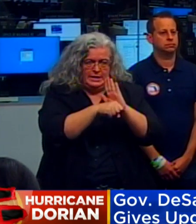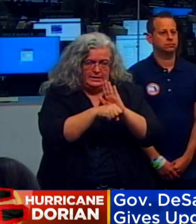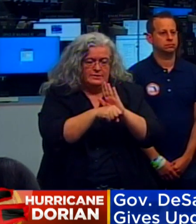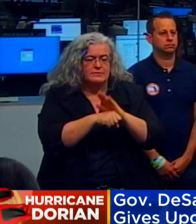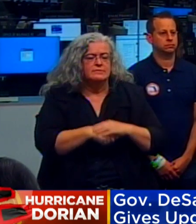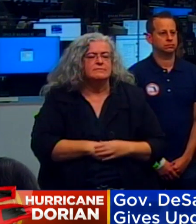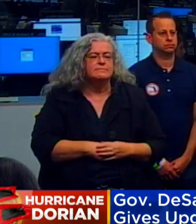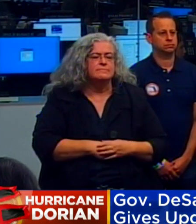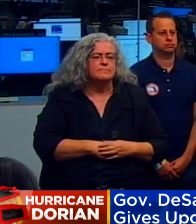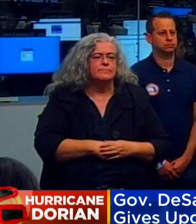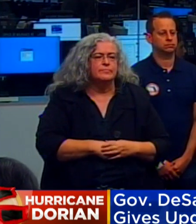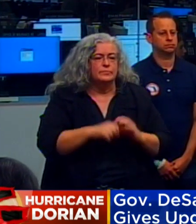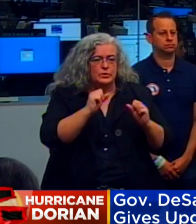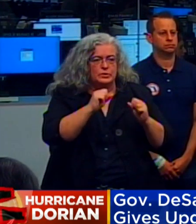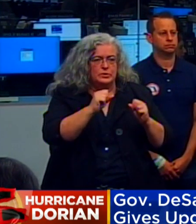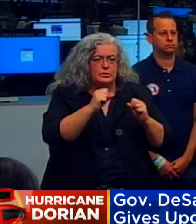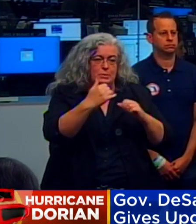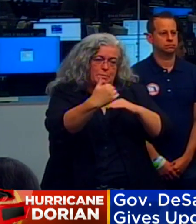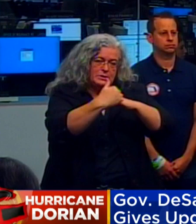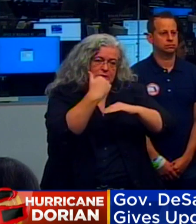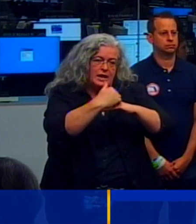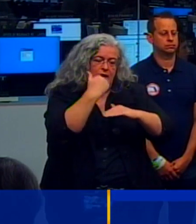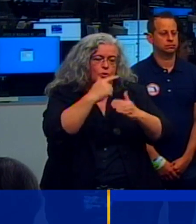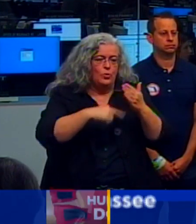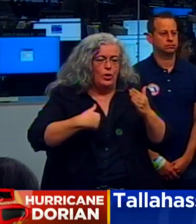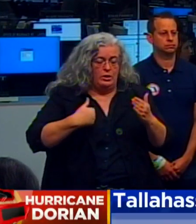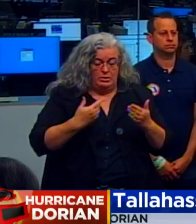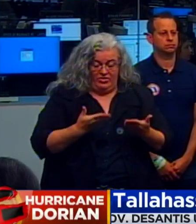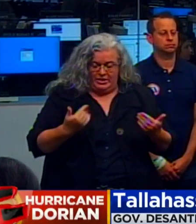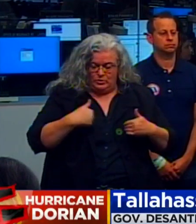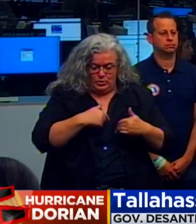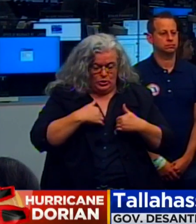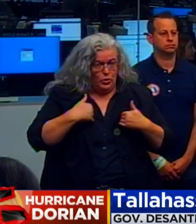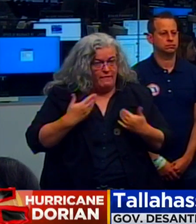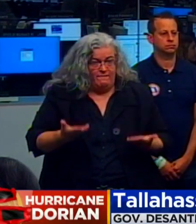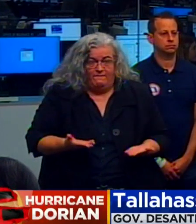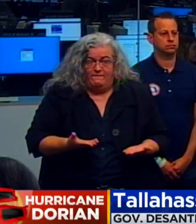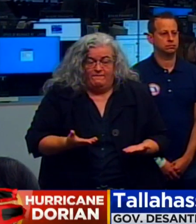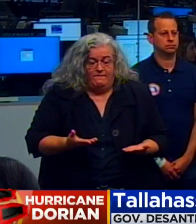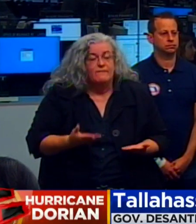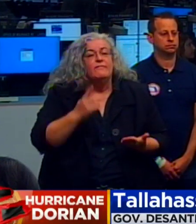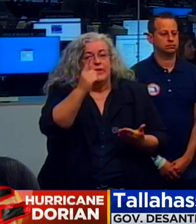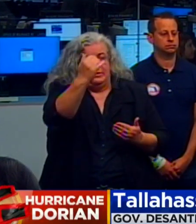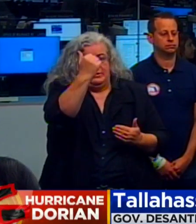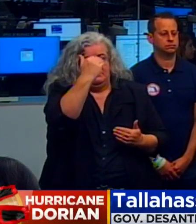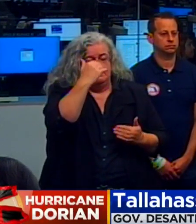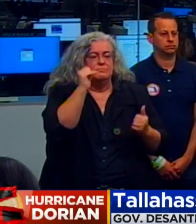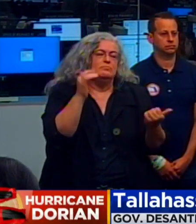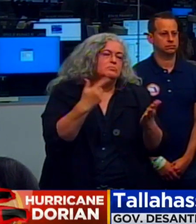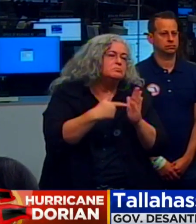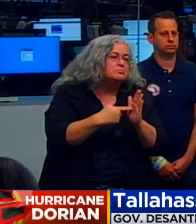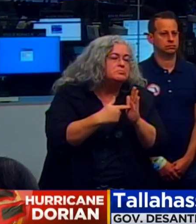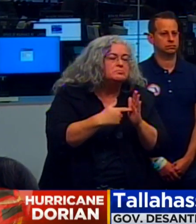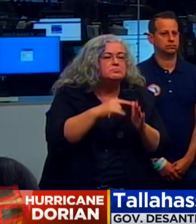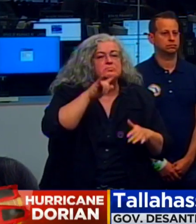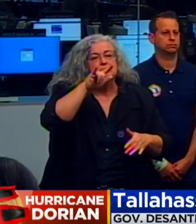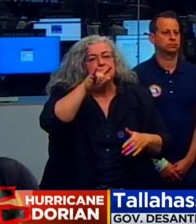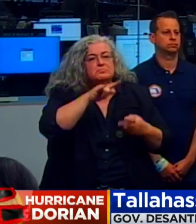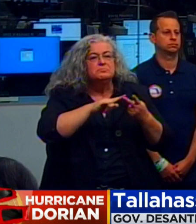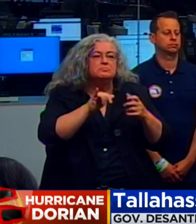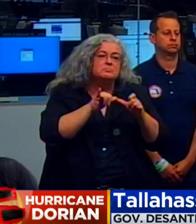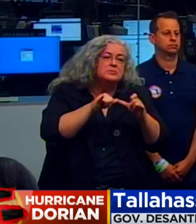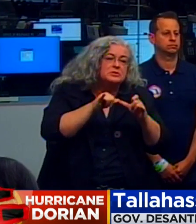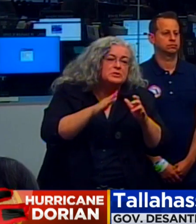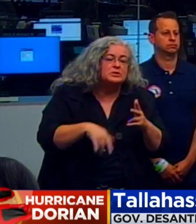to be able to fill in any voids that we have gaps in our formations that might need specialties like aviation, engineering,